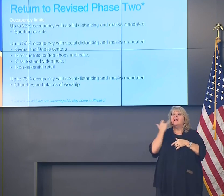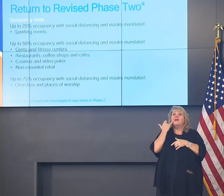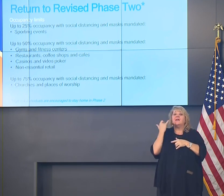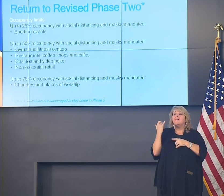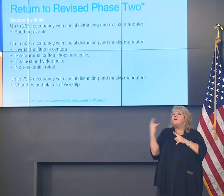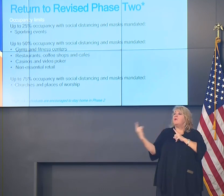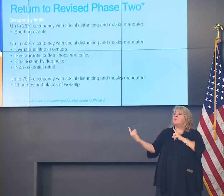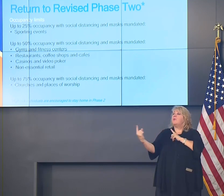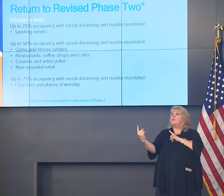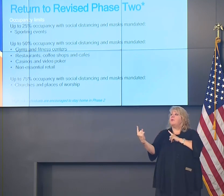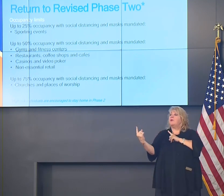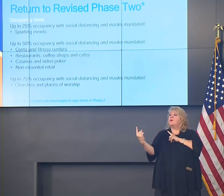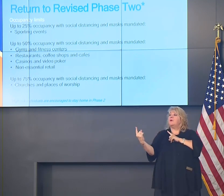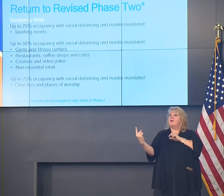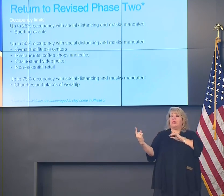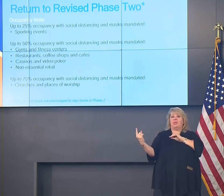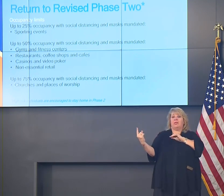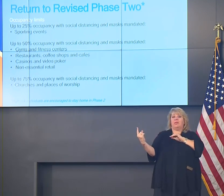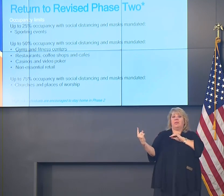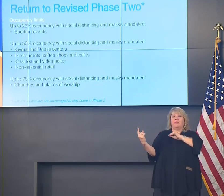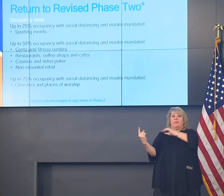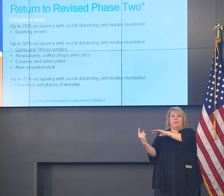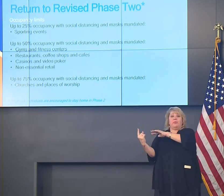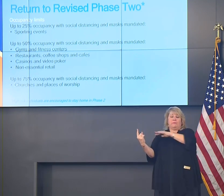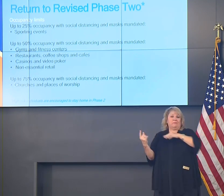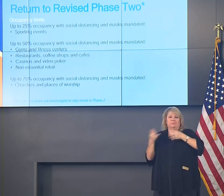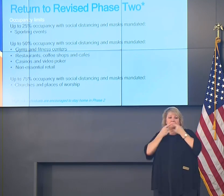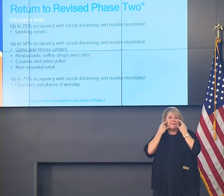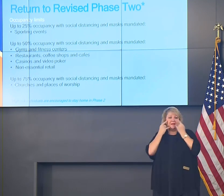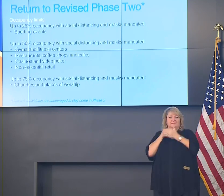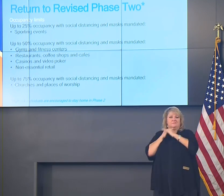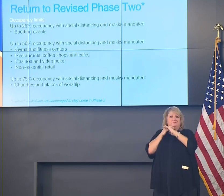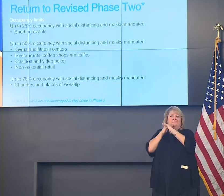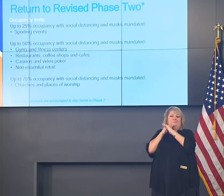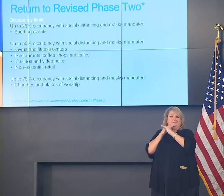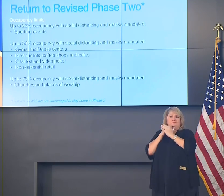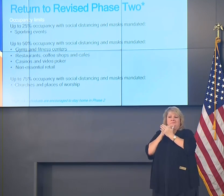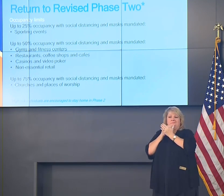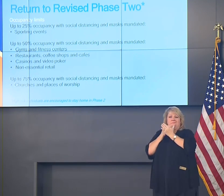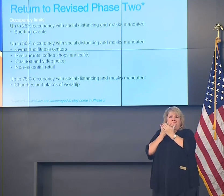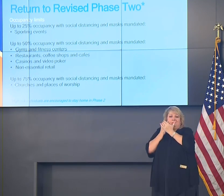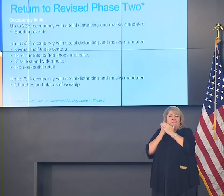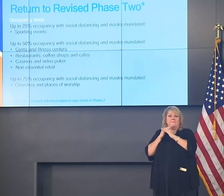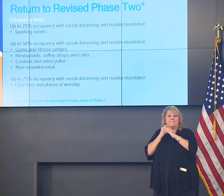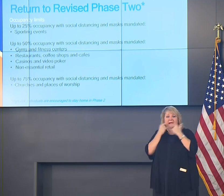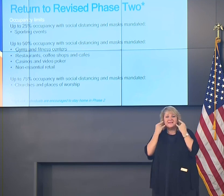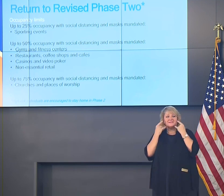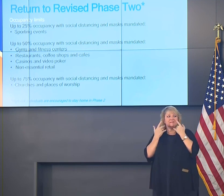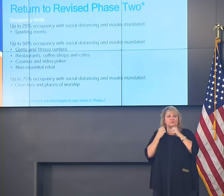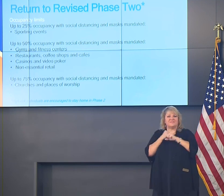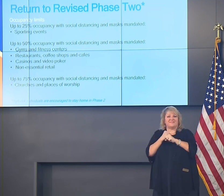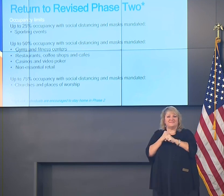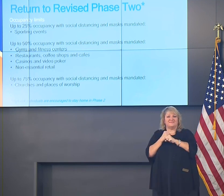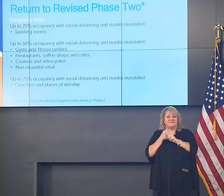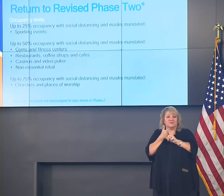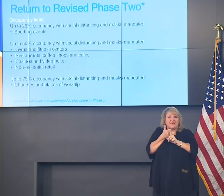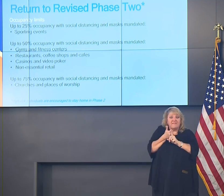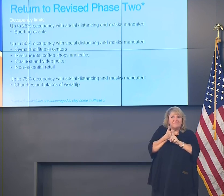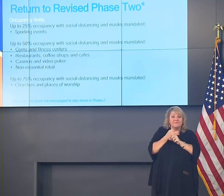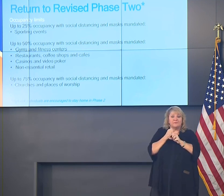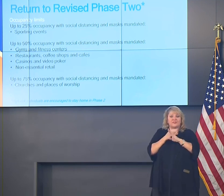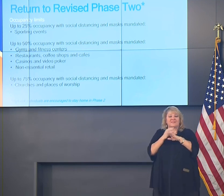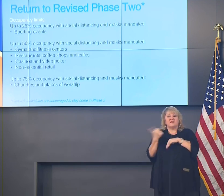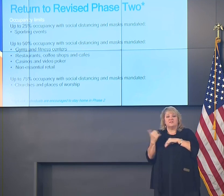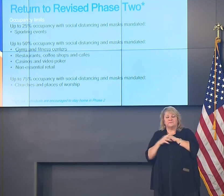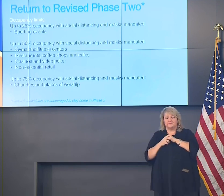who are near you if you have a mask on. We are trying to do everything that we can to keep schools open.